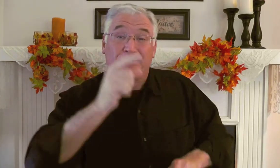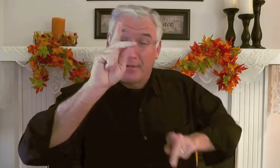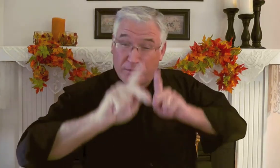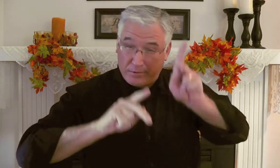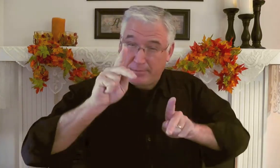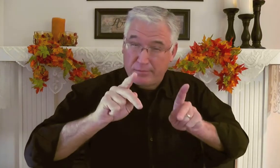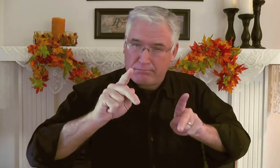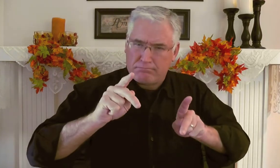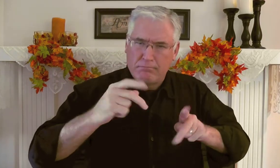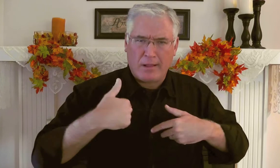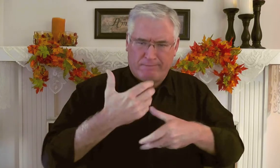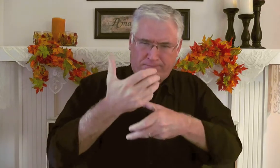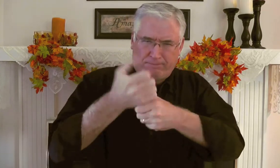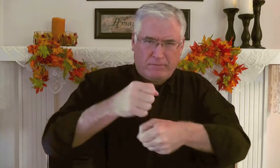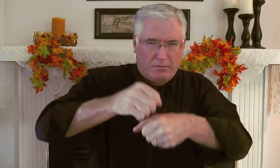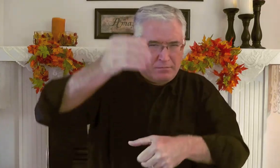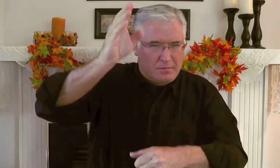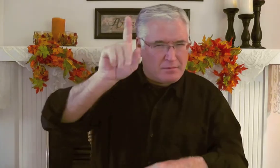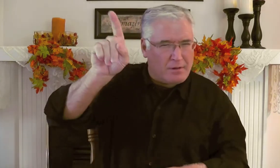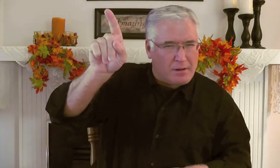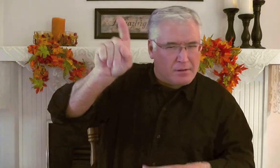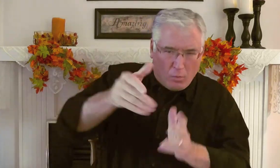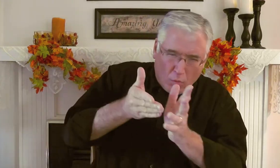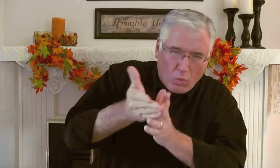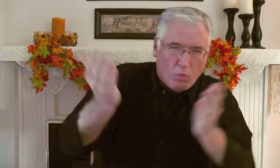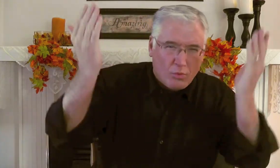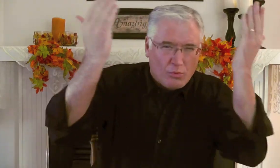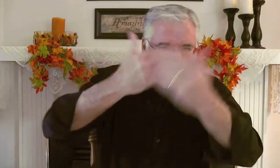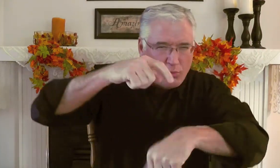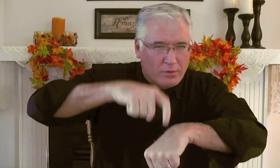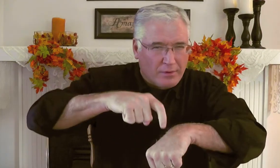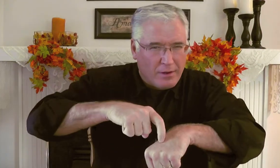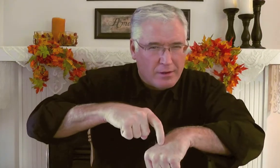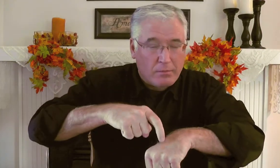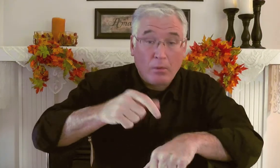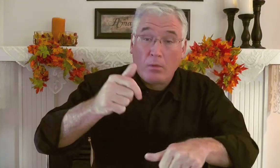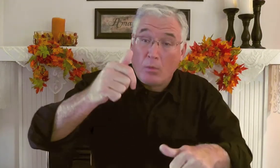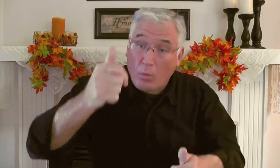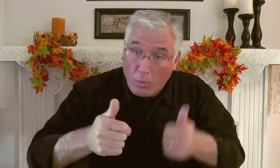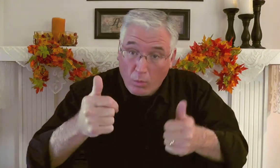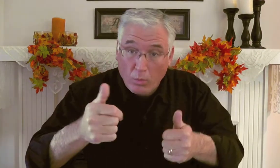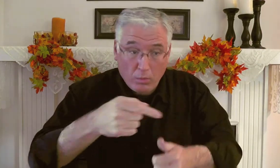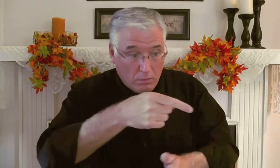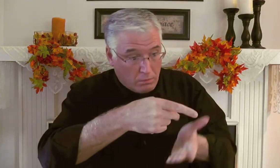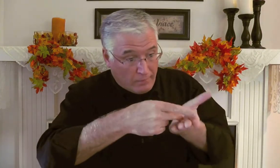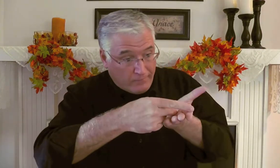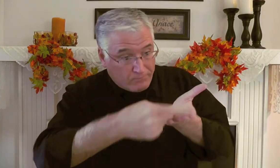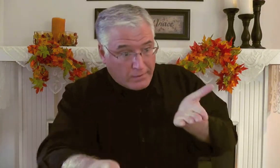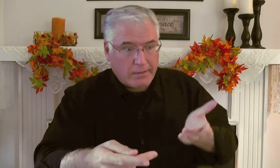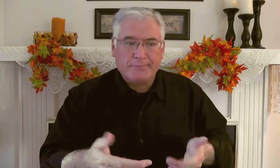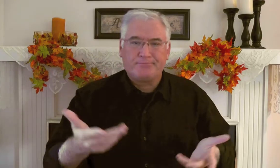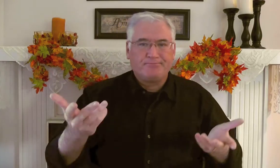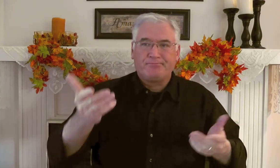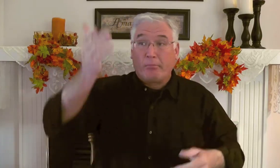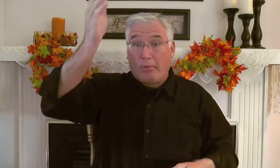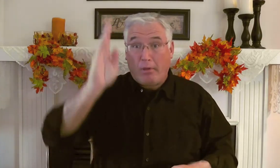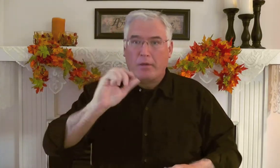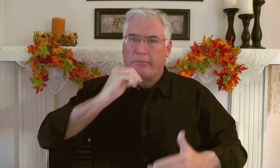mean that he's seeing if people have faith in him when they go through the dark times? You know, or are they going to fail?